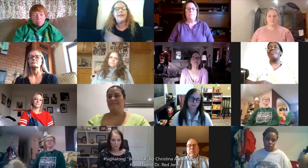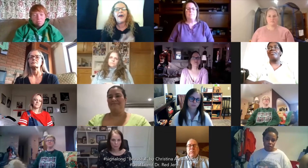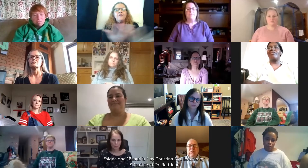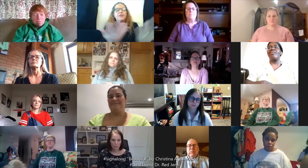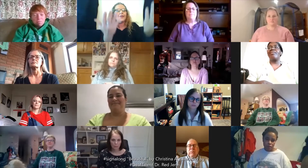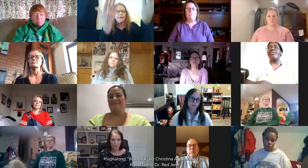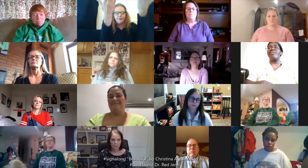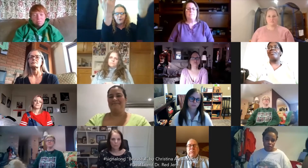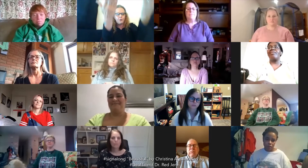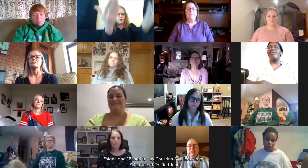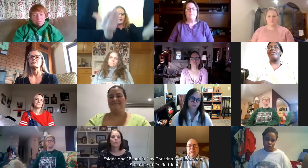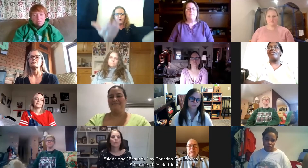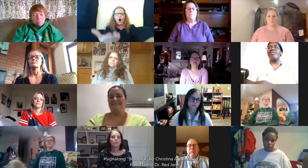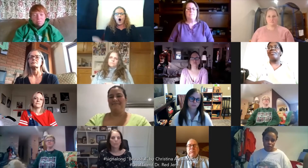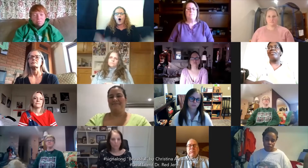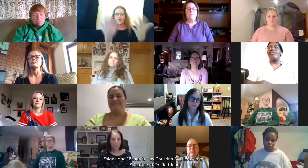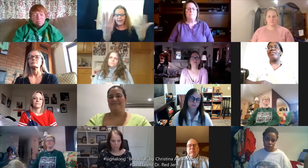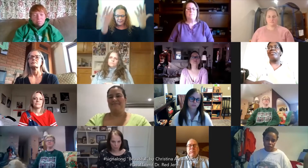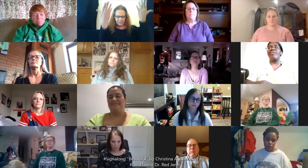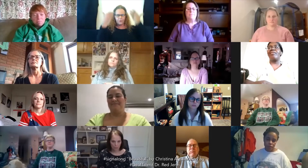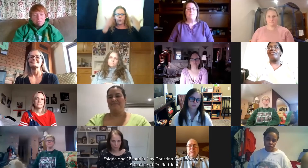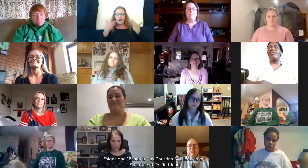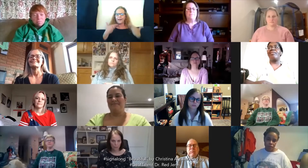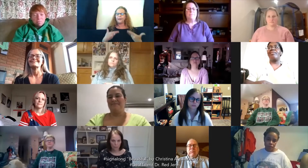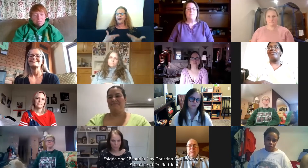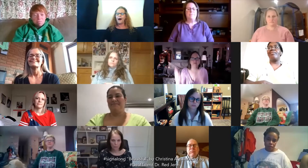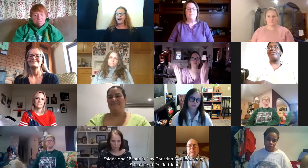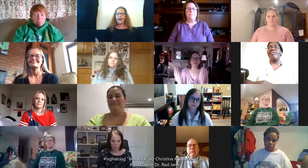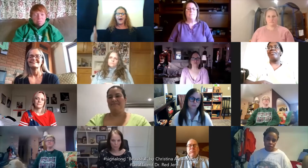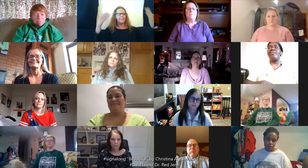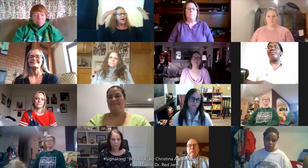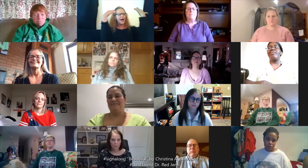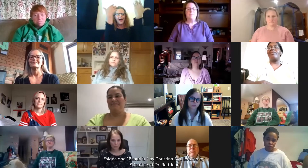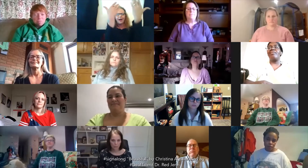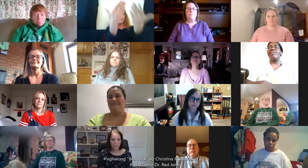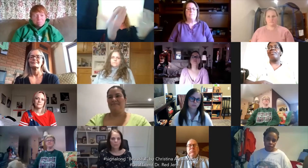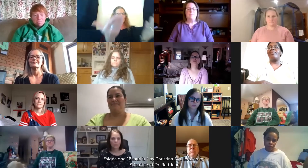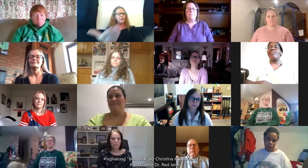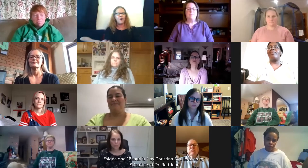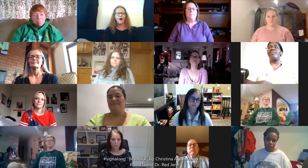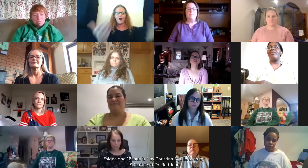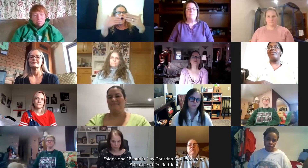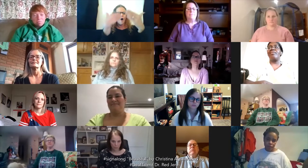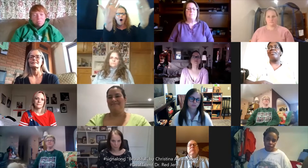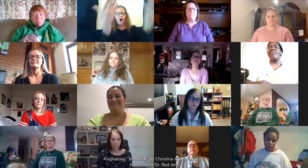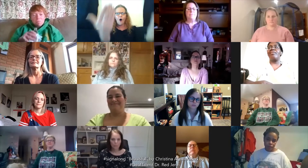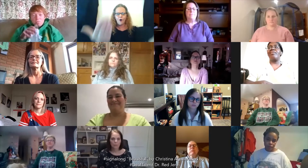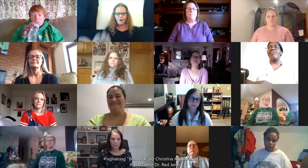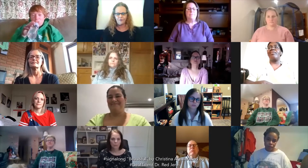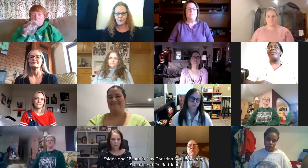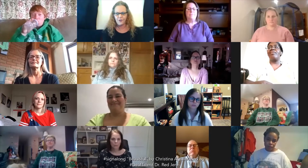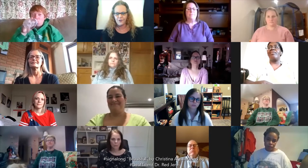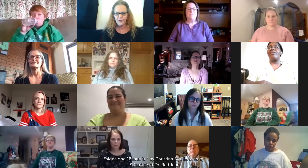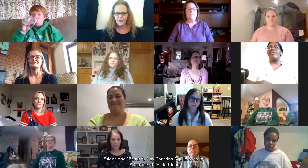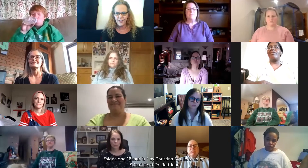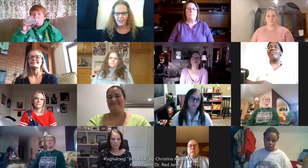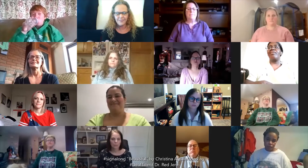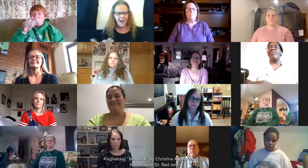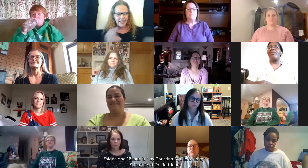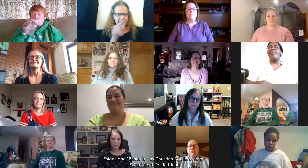everything of who you are and that's the poetic i am and you are all of you right it's